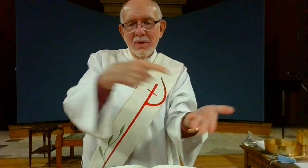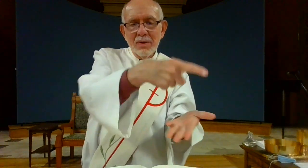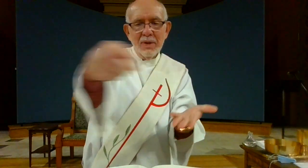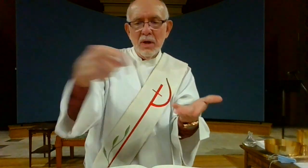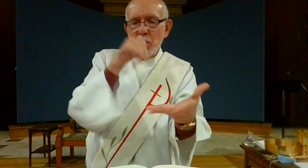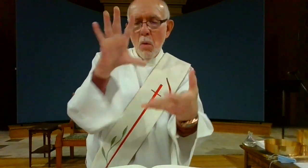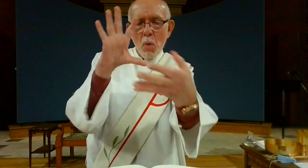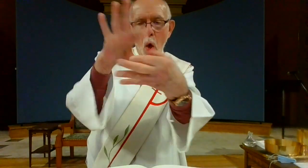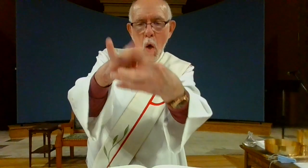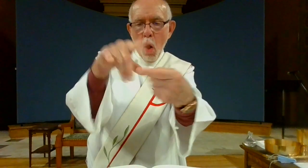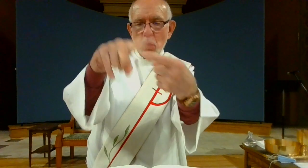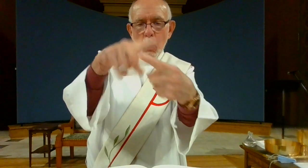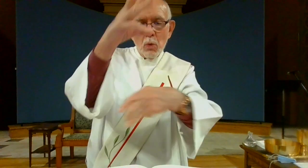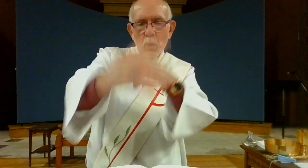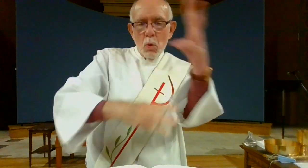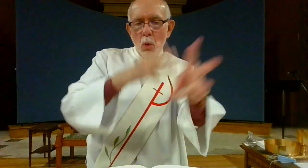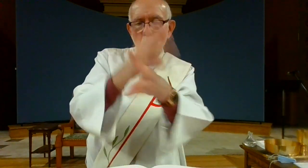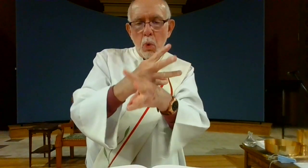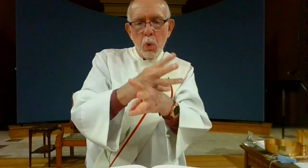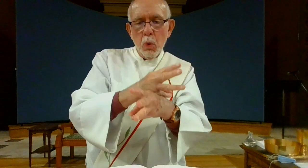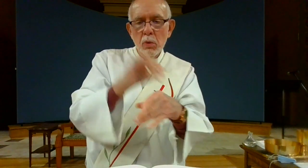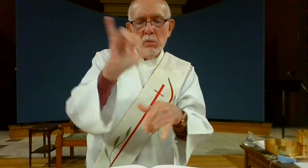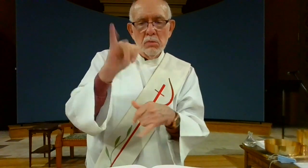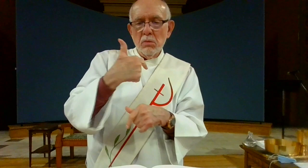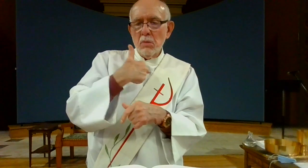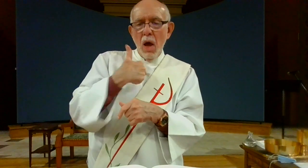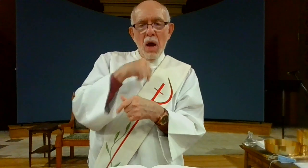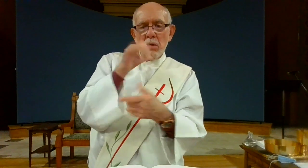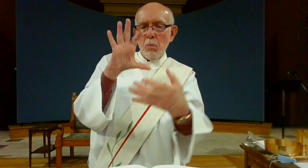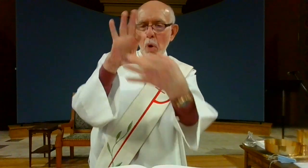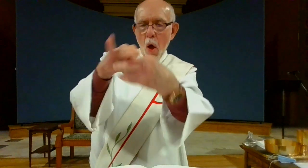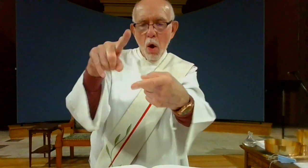because they do not belong to the world any more than I belong to the world